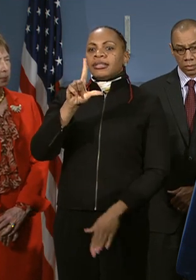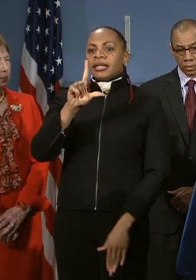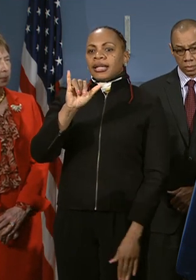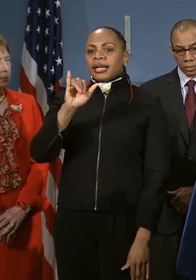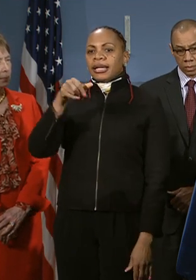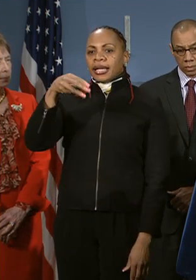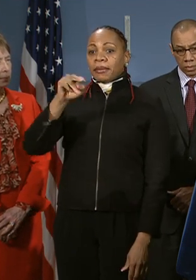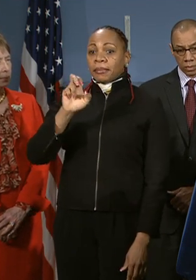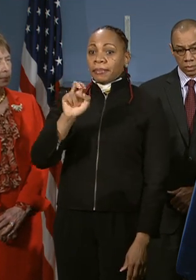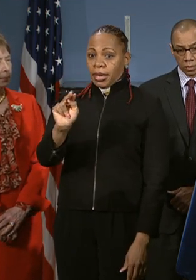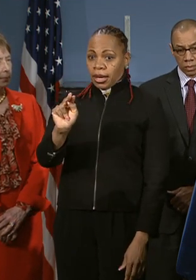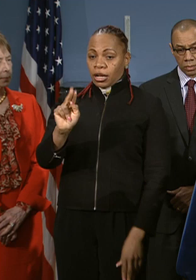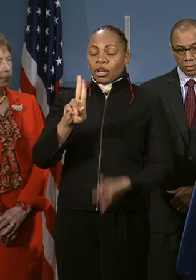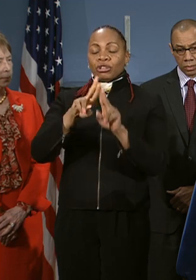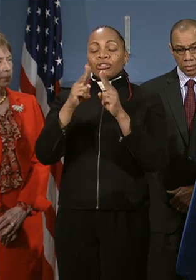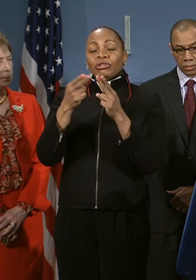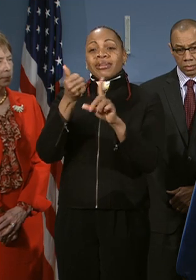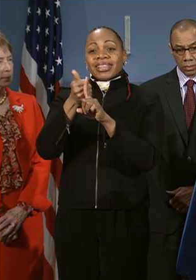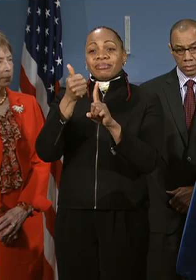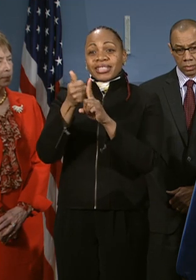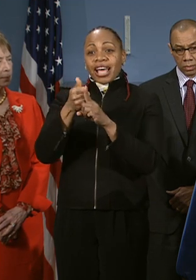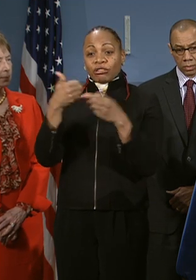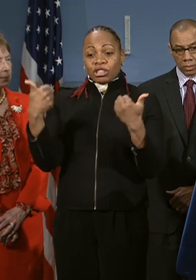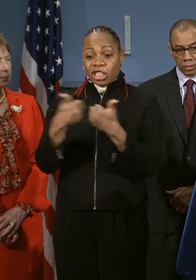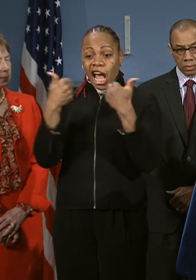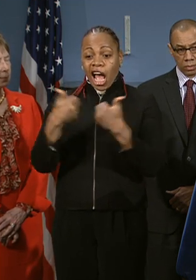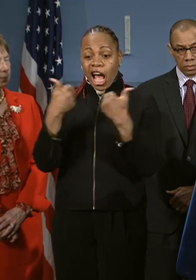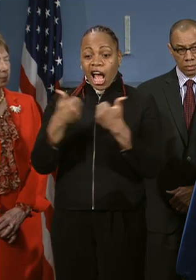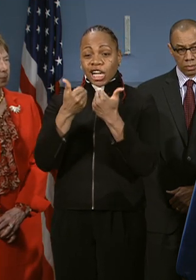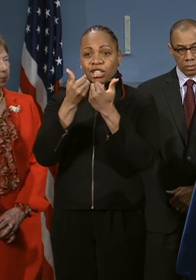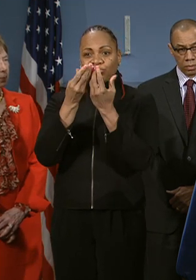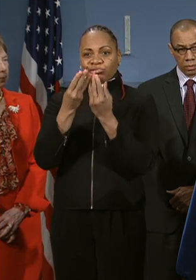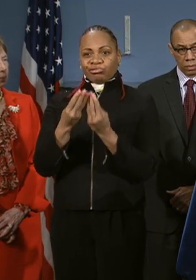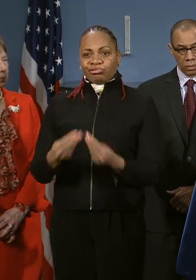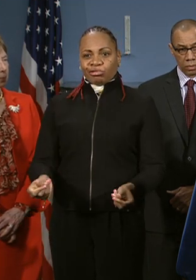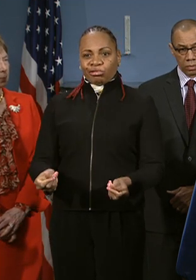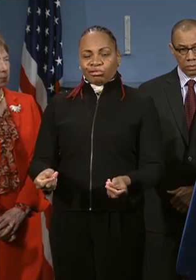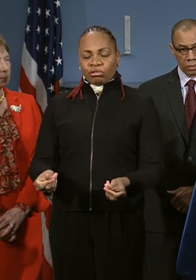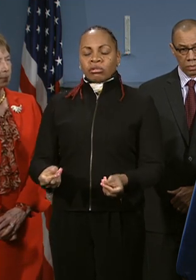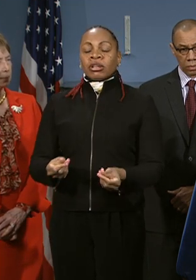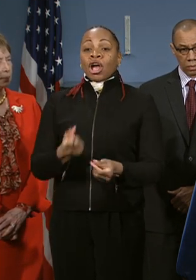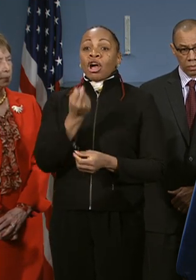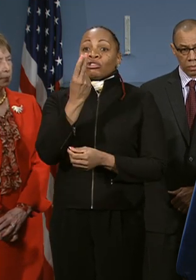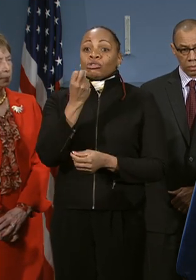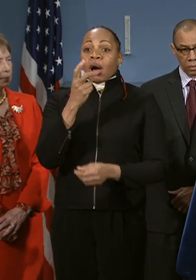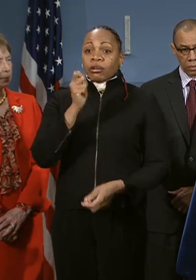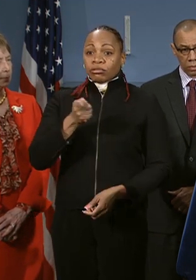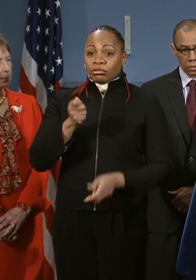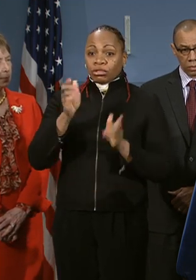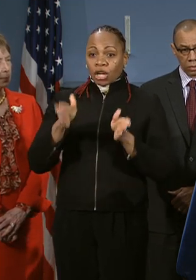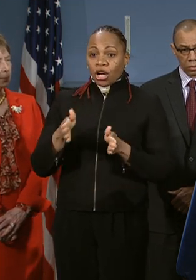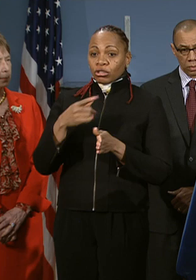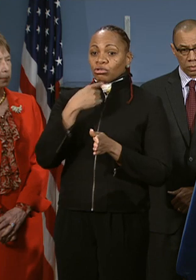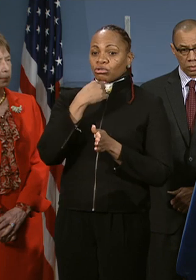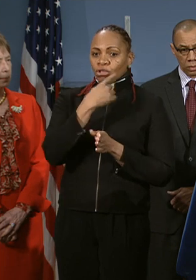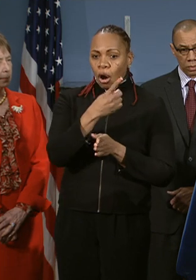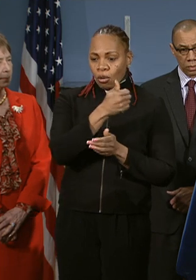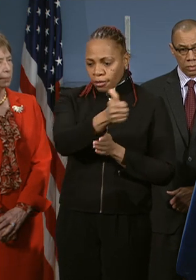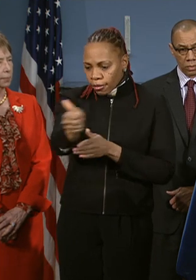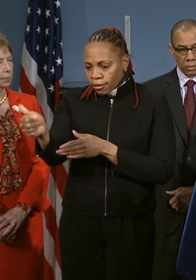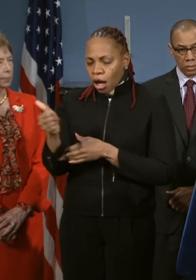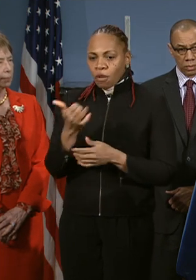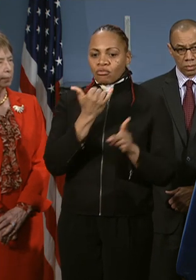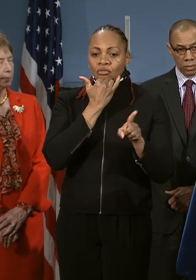has lost legal challenges on this issue at every level. Twelve judges told them they're wrong. That they are seeking